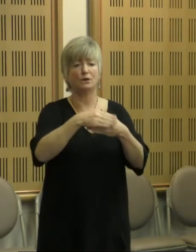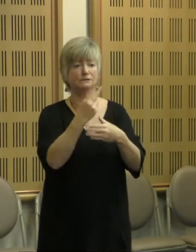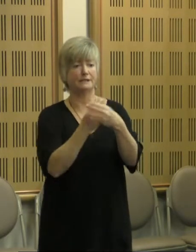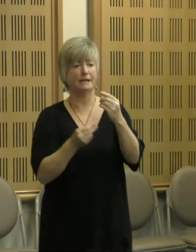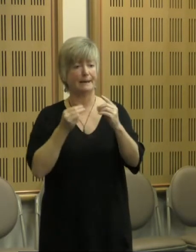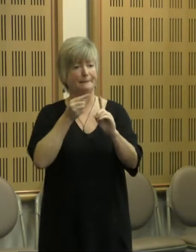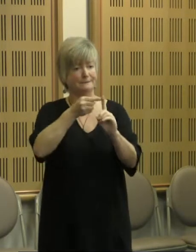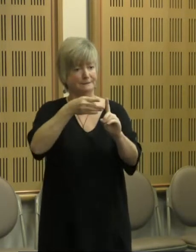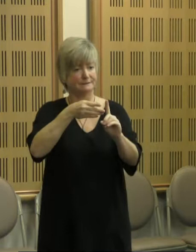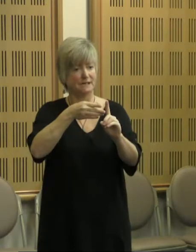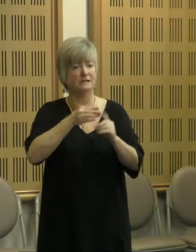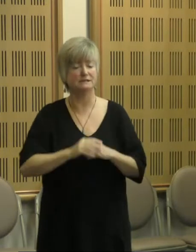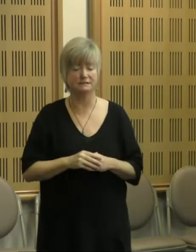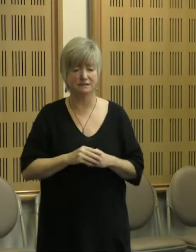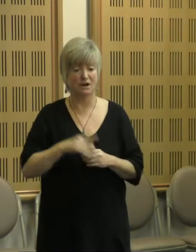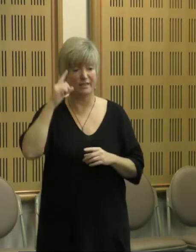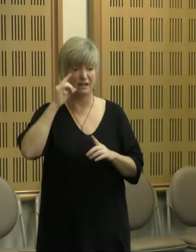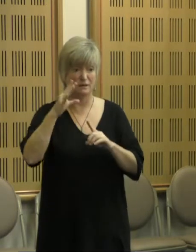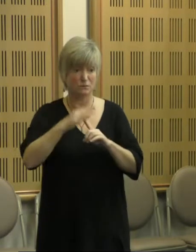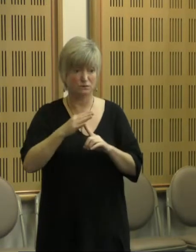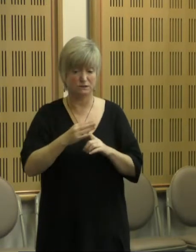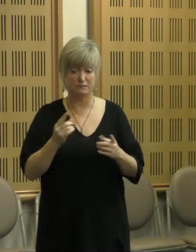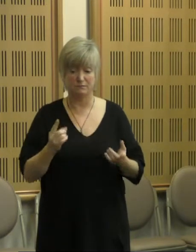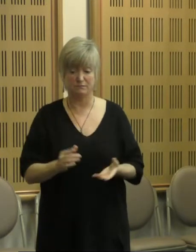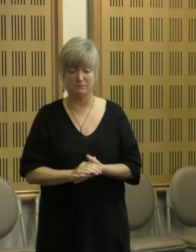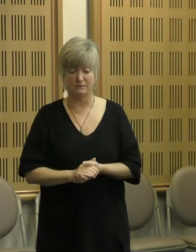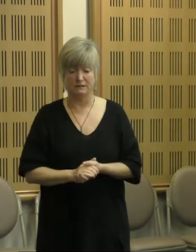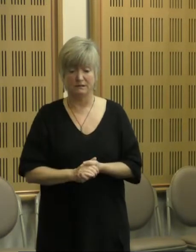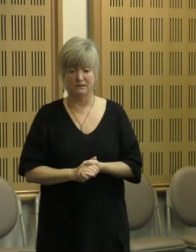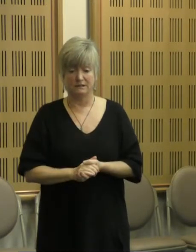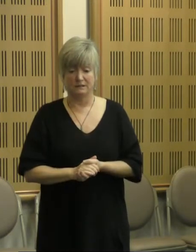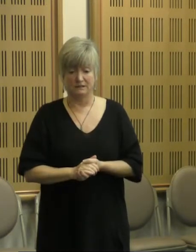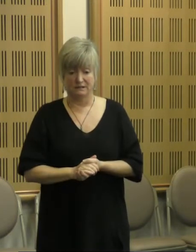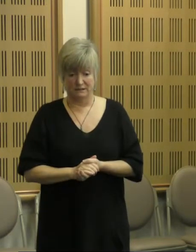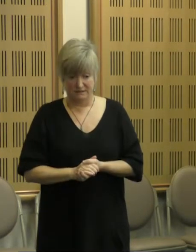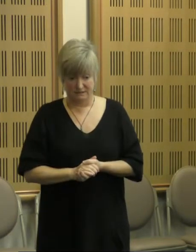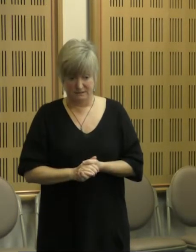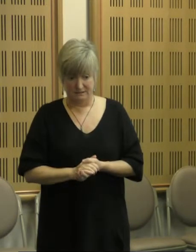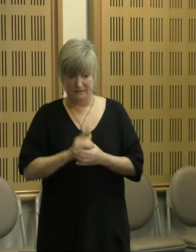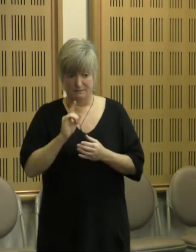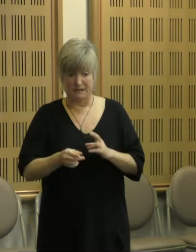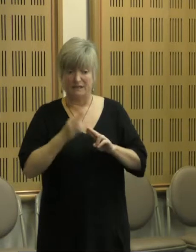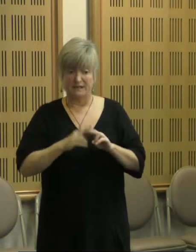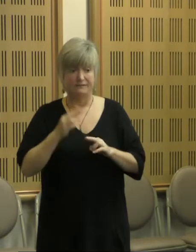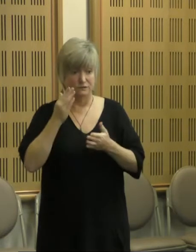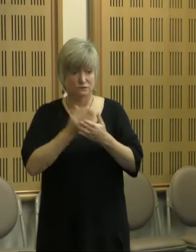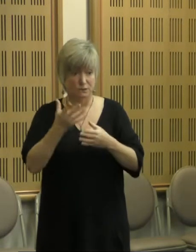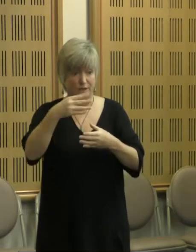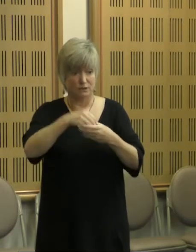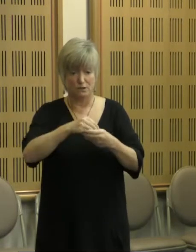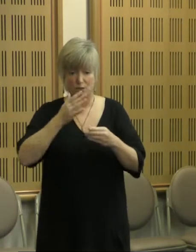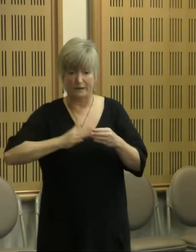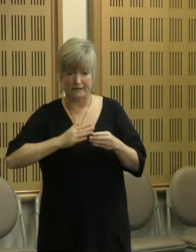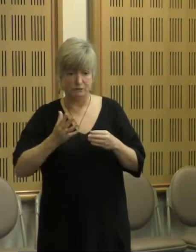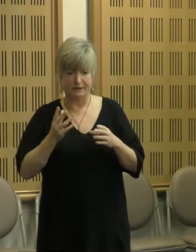we think this is an important one, but it should also, by having, if that is included, we need to have a space or a